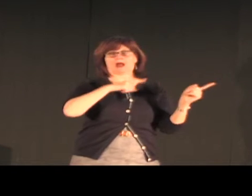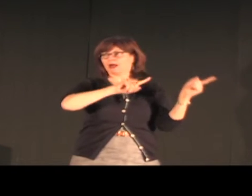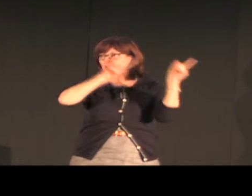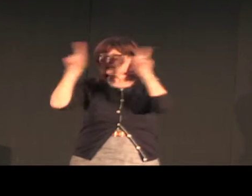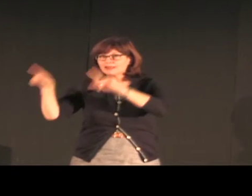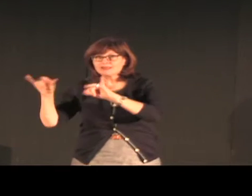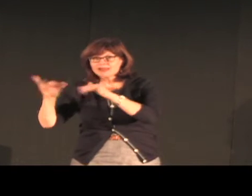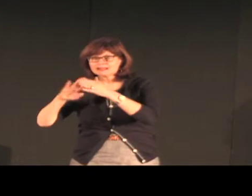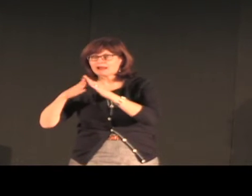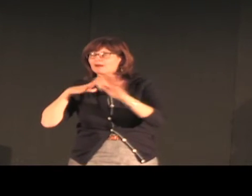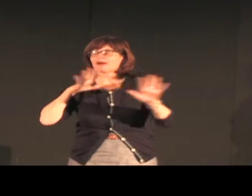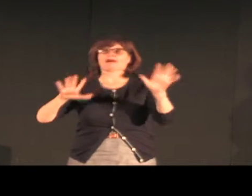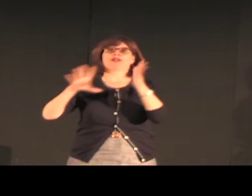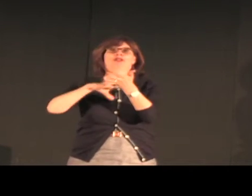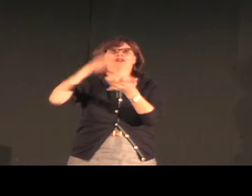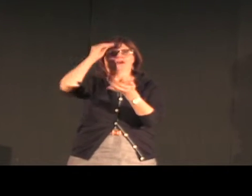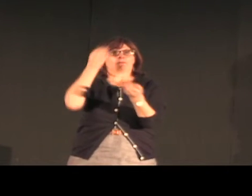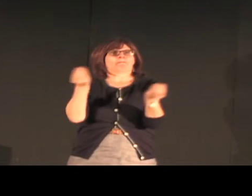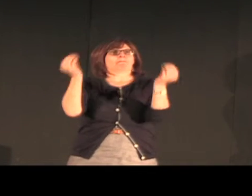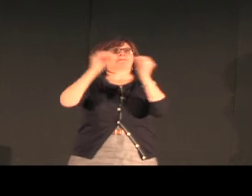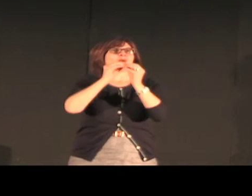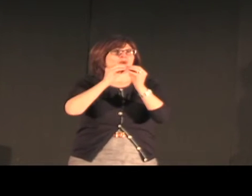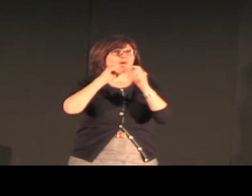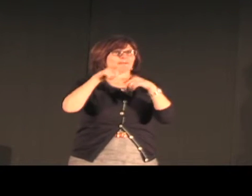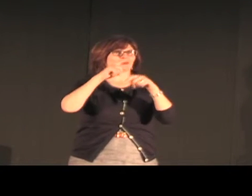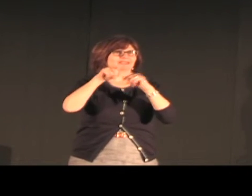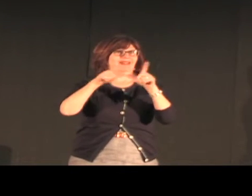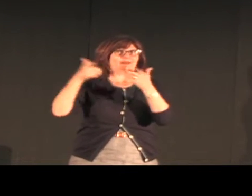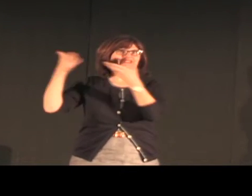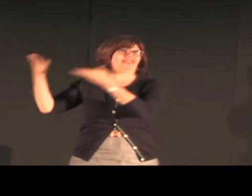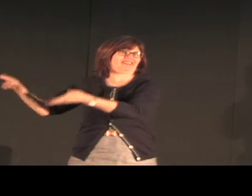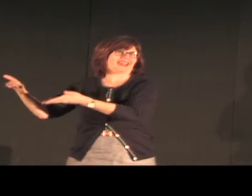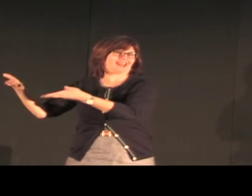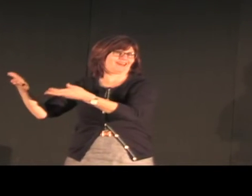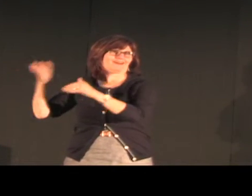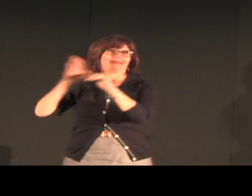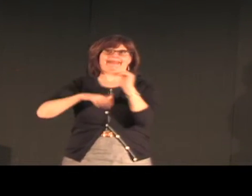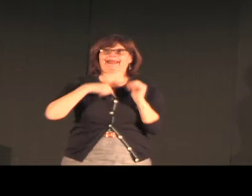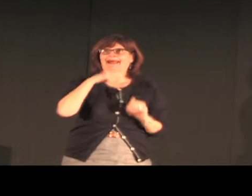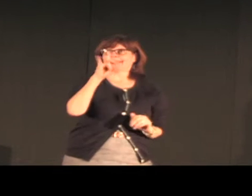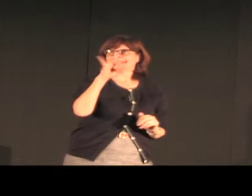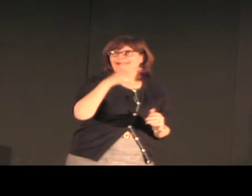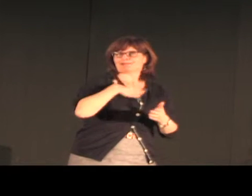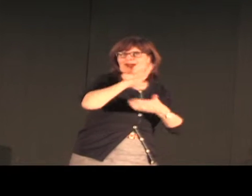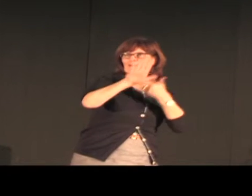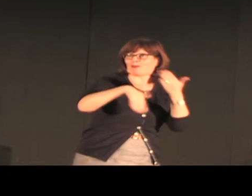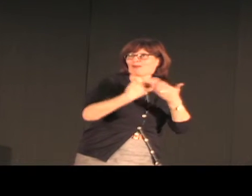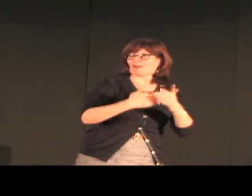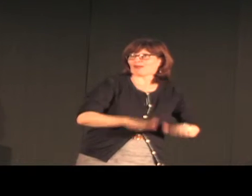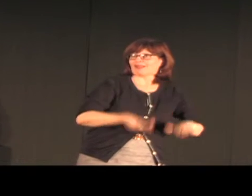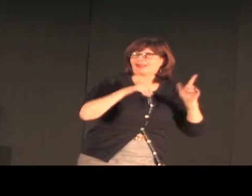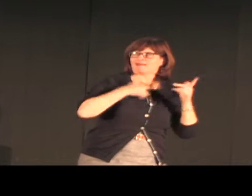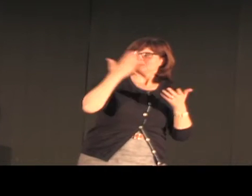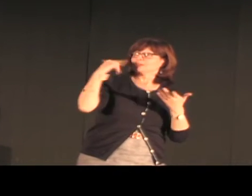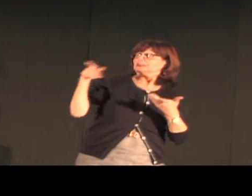I've been working professionally for 30 years in ASL. But my work in this Bedouin village has taught me some things that I didn't know